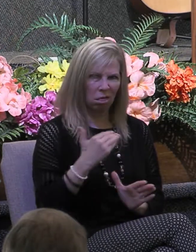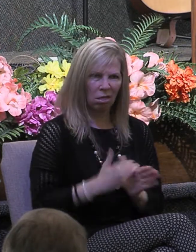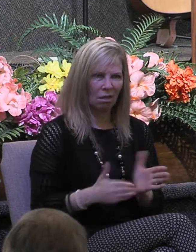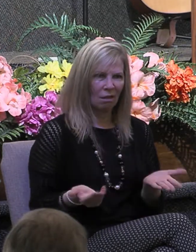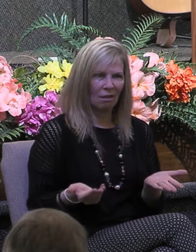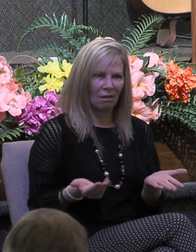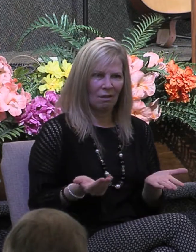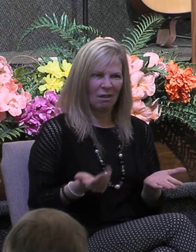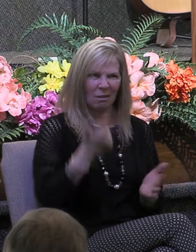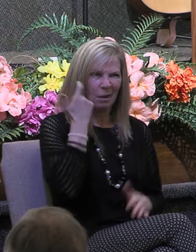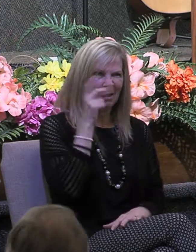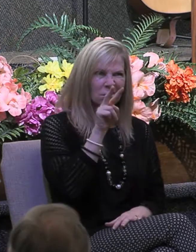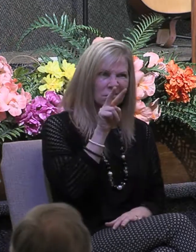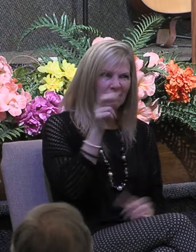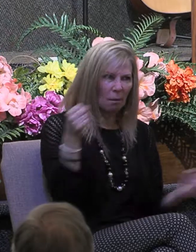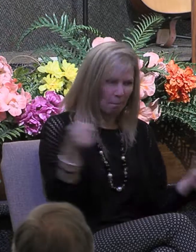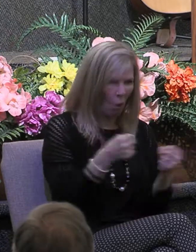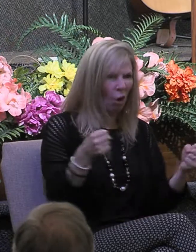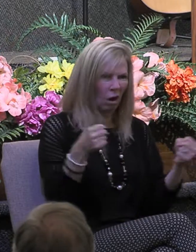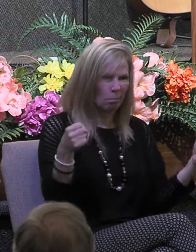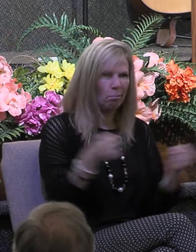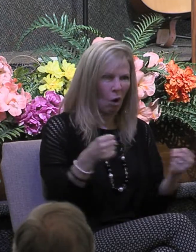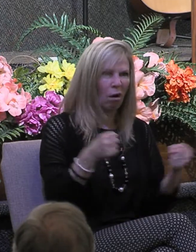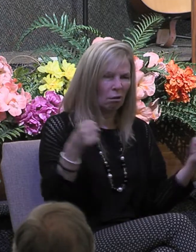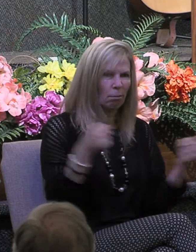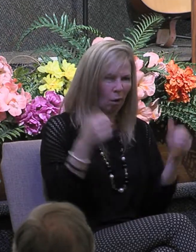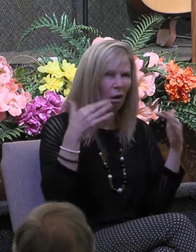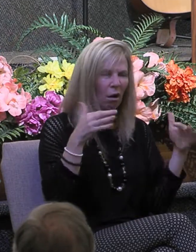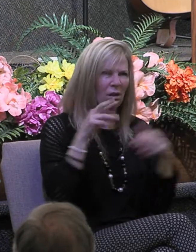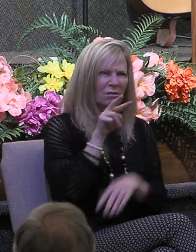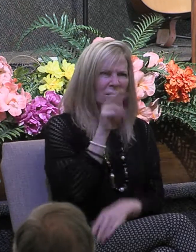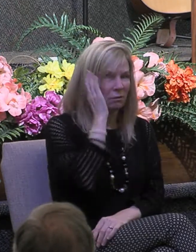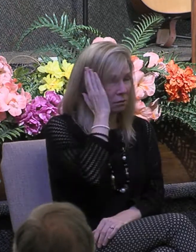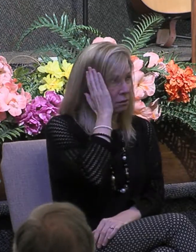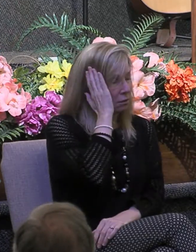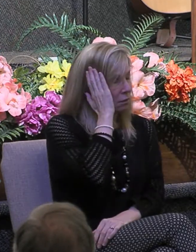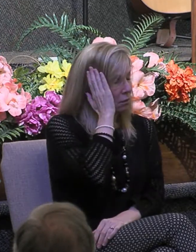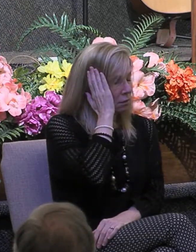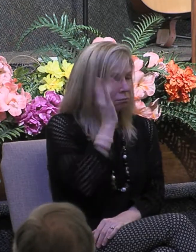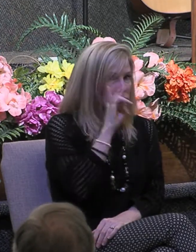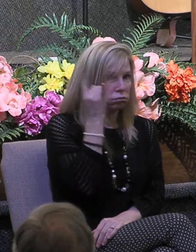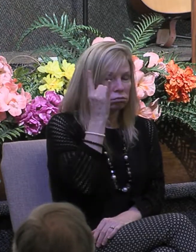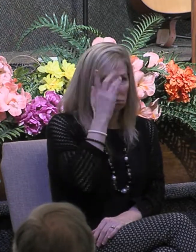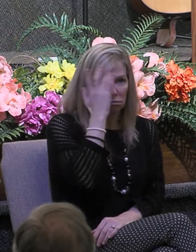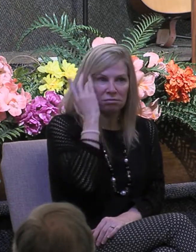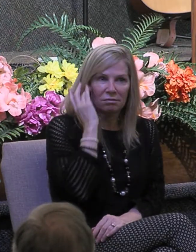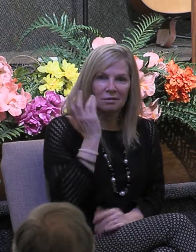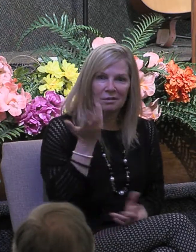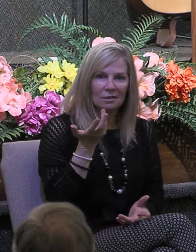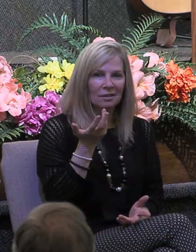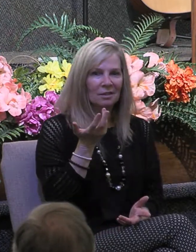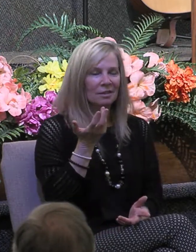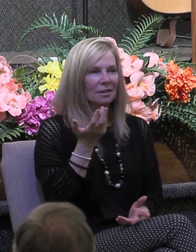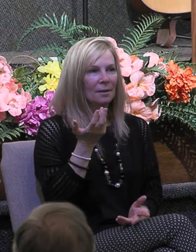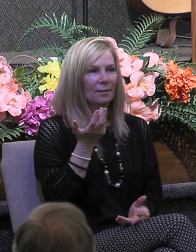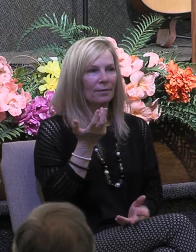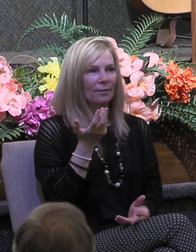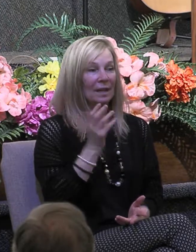they're nothing more than as Paul said an annoying loud noise in his book